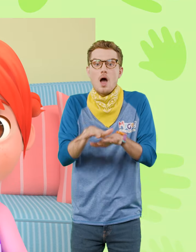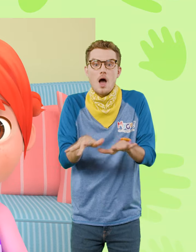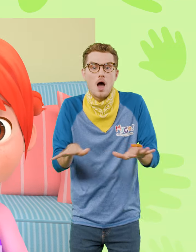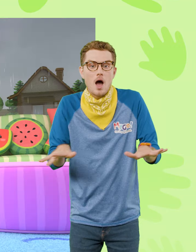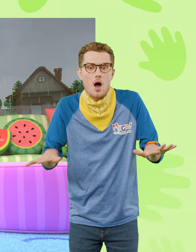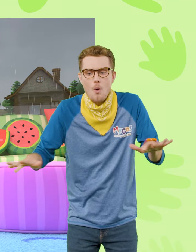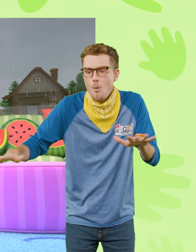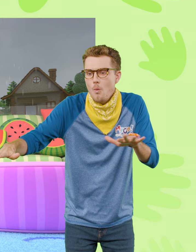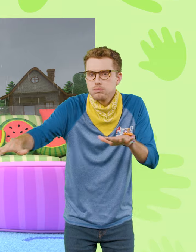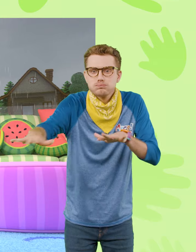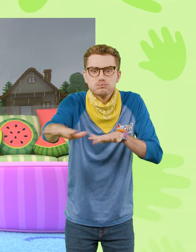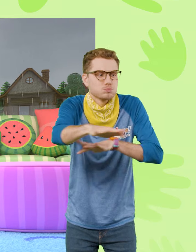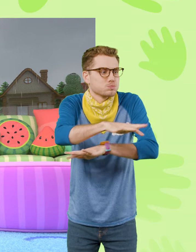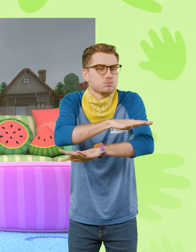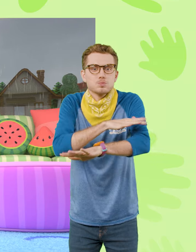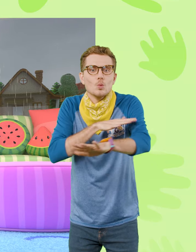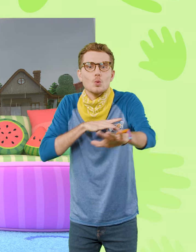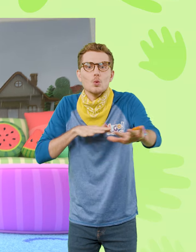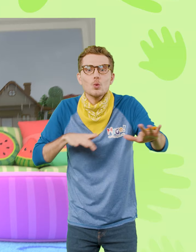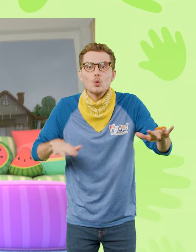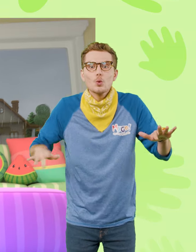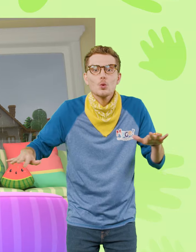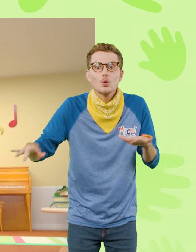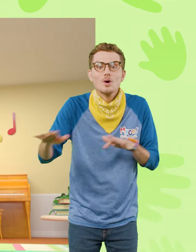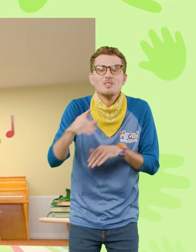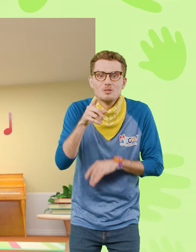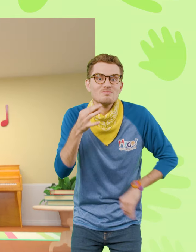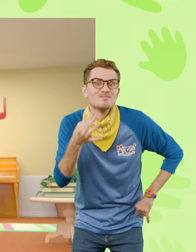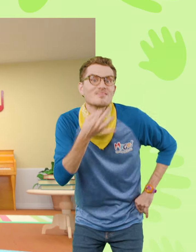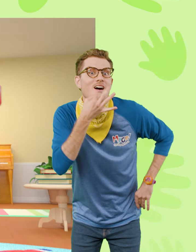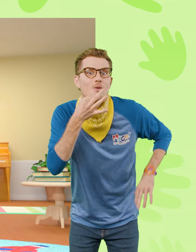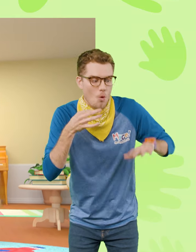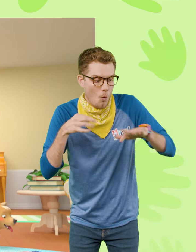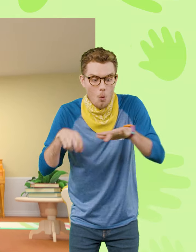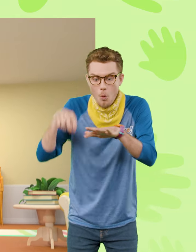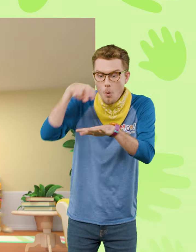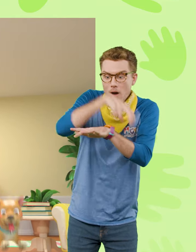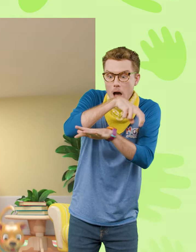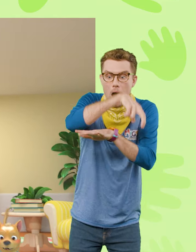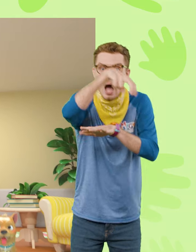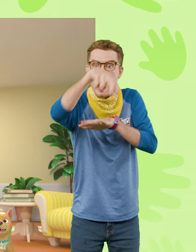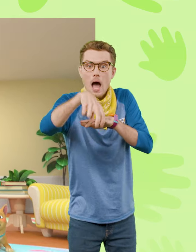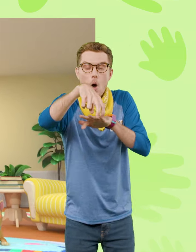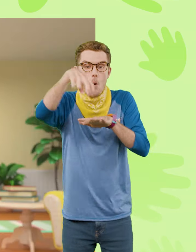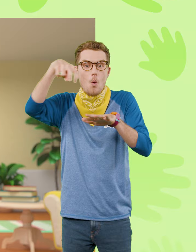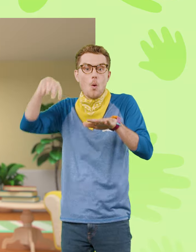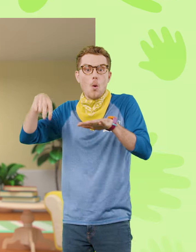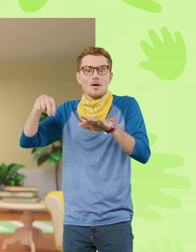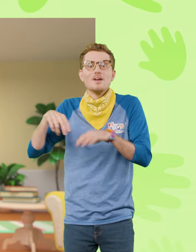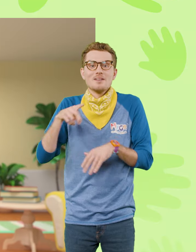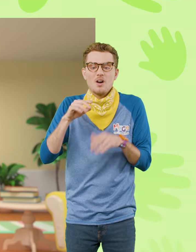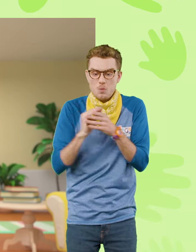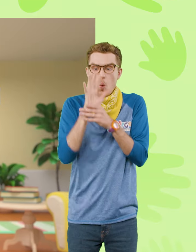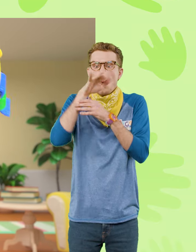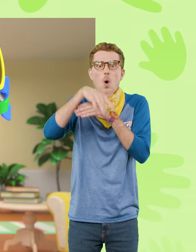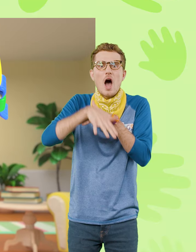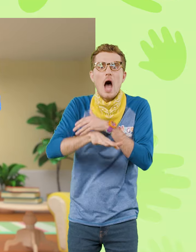on the floor Do you dare to jump some more? Lava's hot, it's